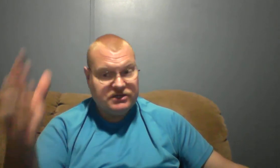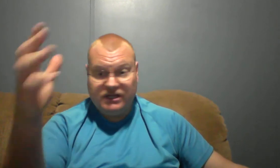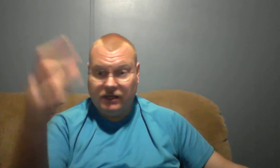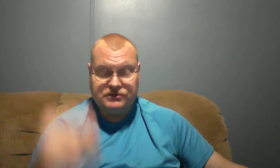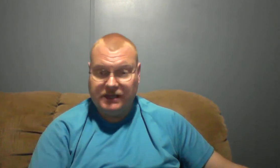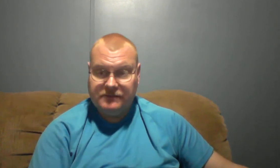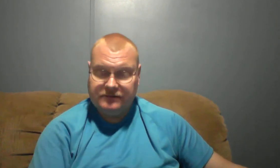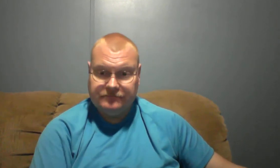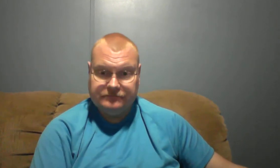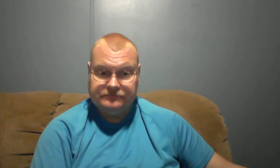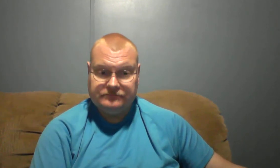you know something